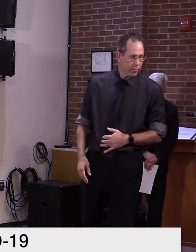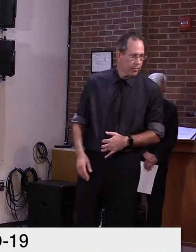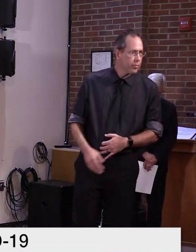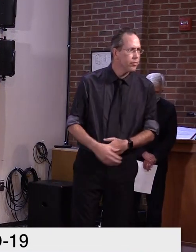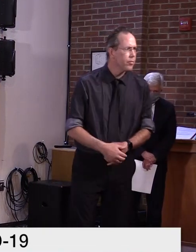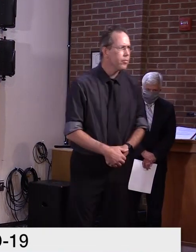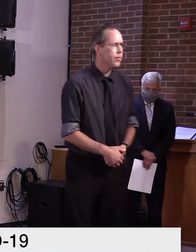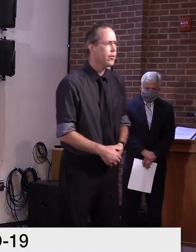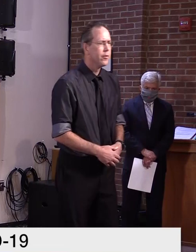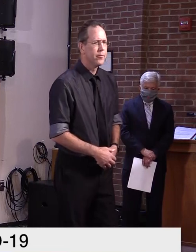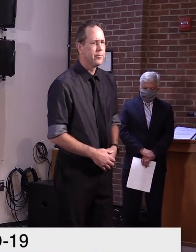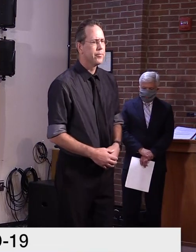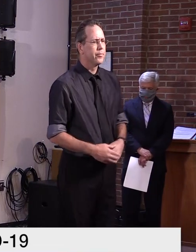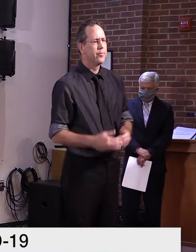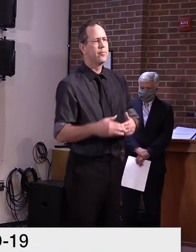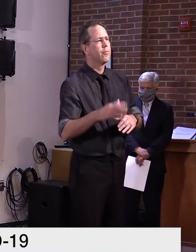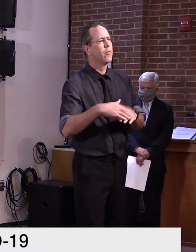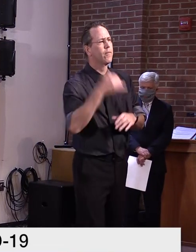Greg, the County Courier.